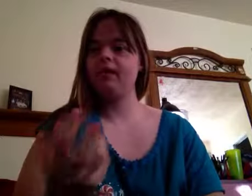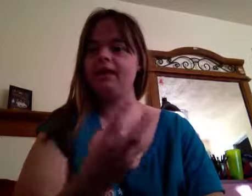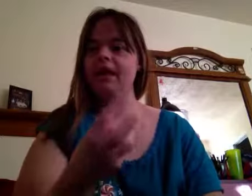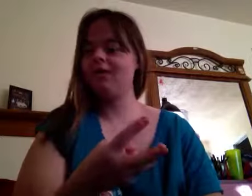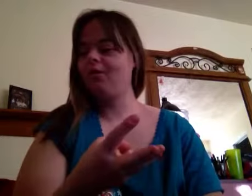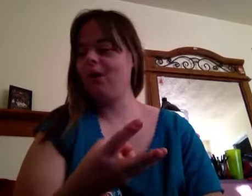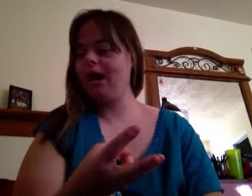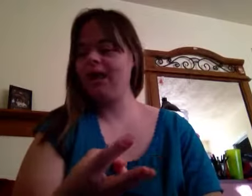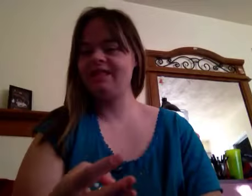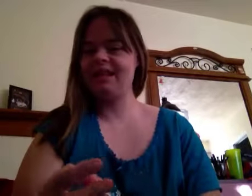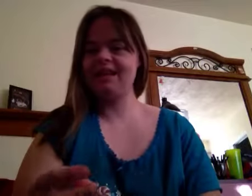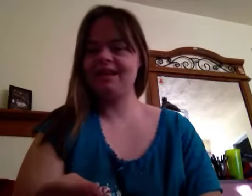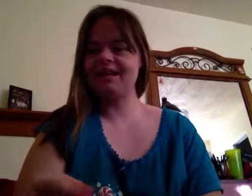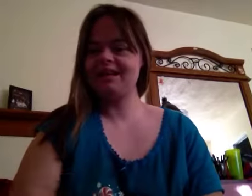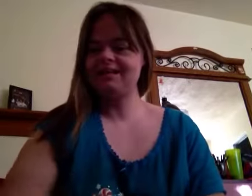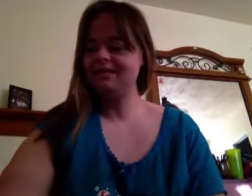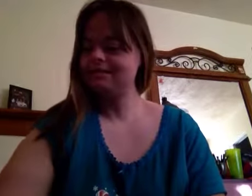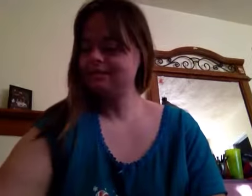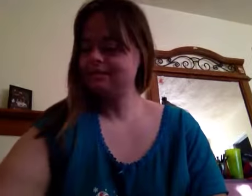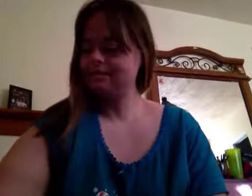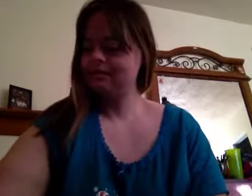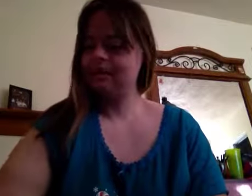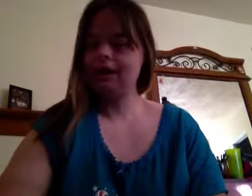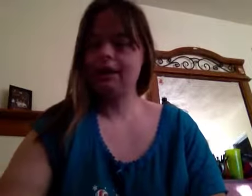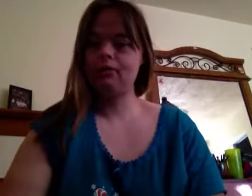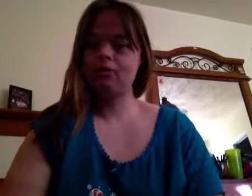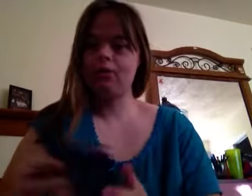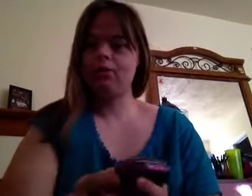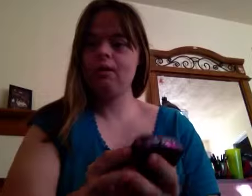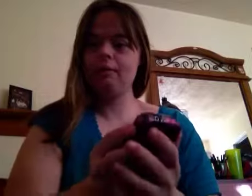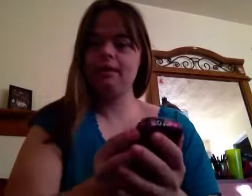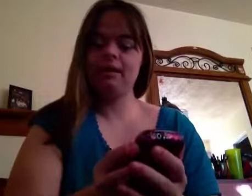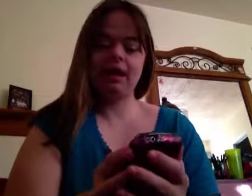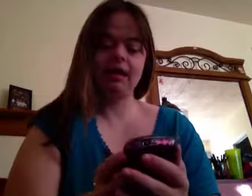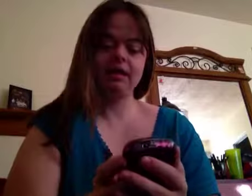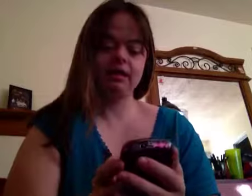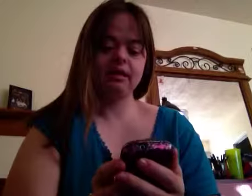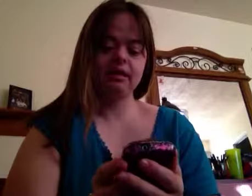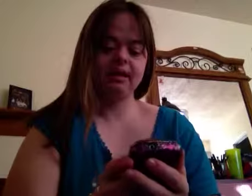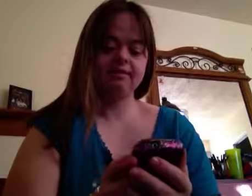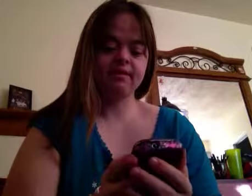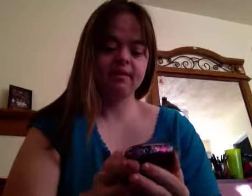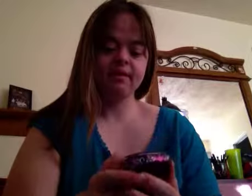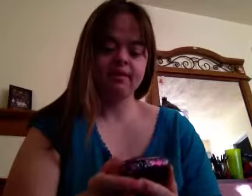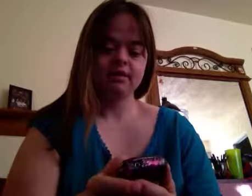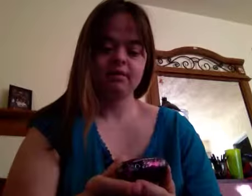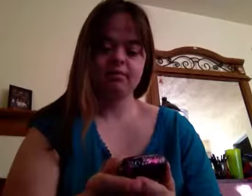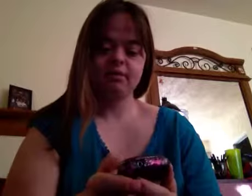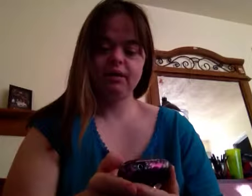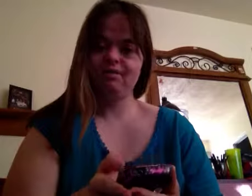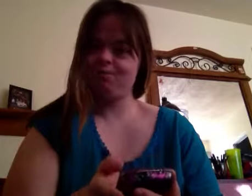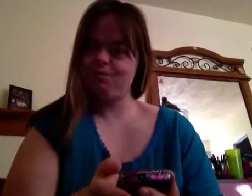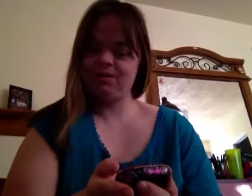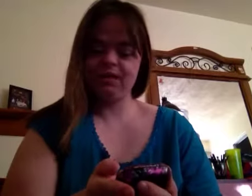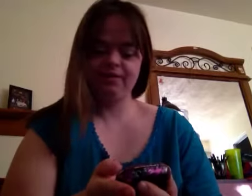three days away, I think. And I'll show you how many days is left to be Christmas Eve.